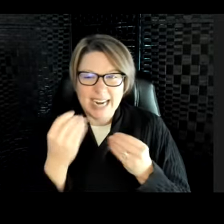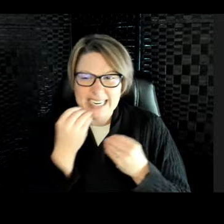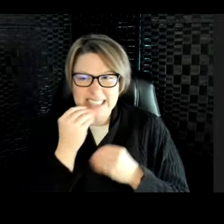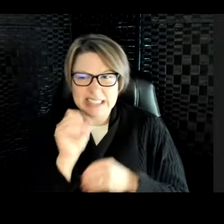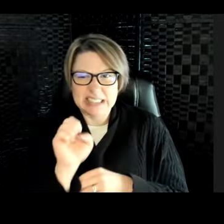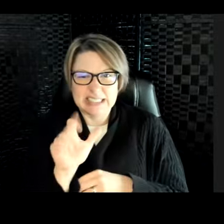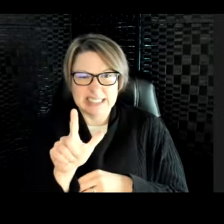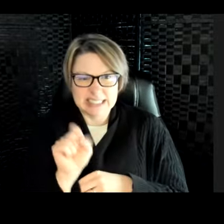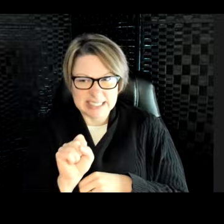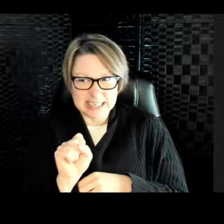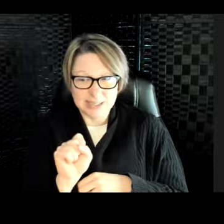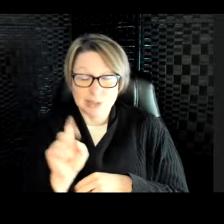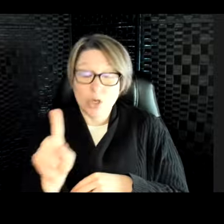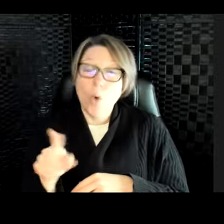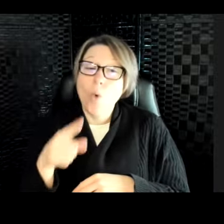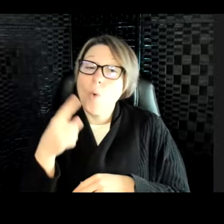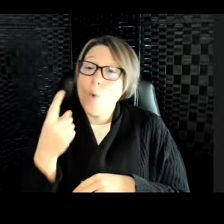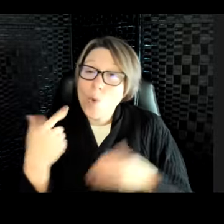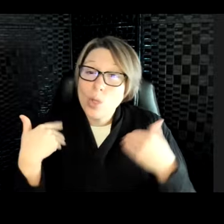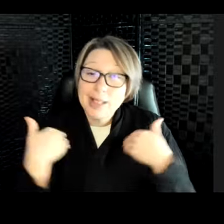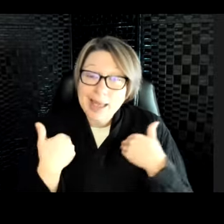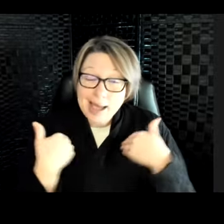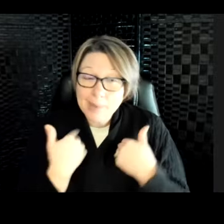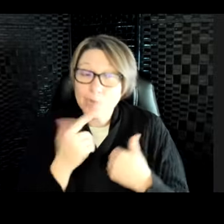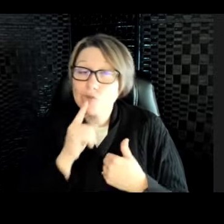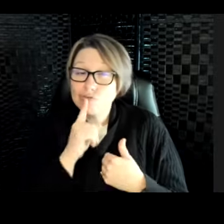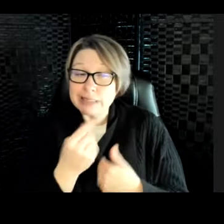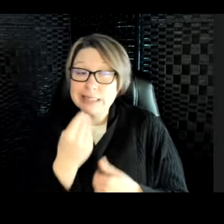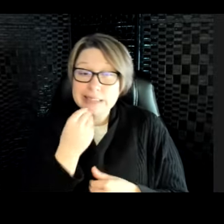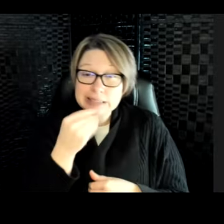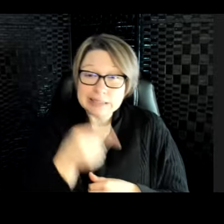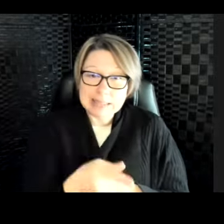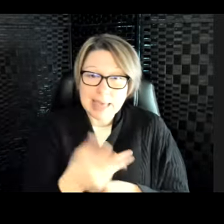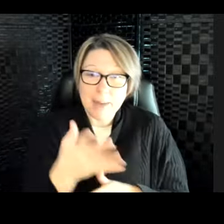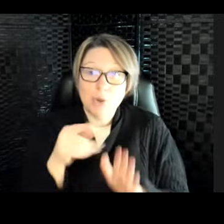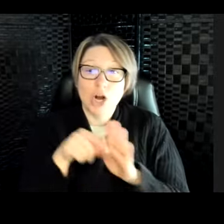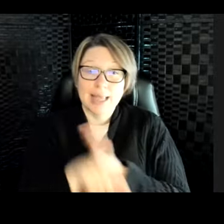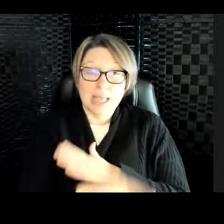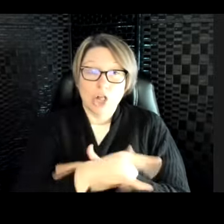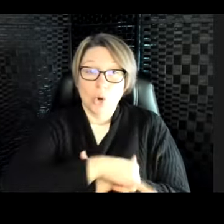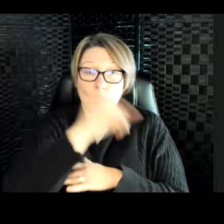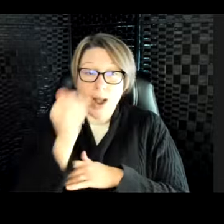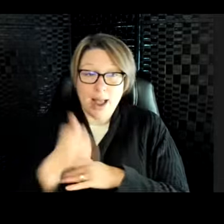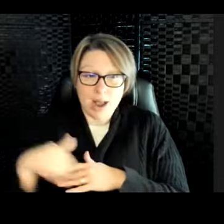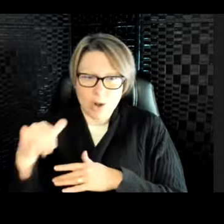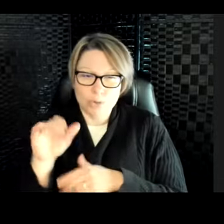can they speed? The animals that eat them are killer whales or orcas, as some people call them,